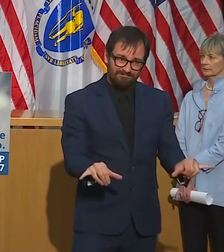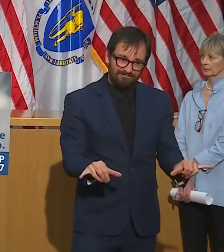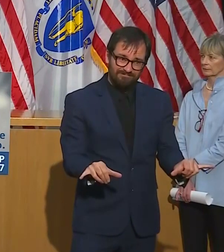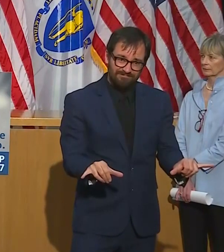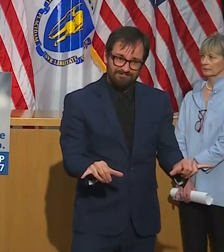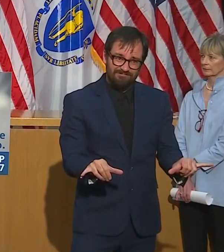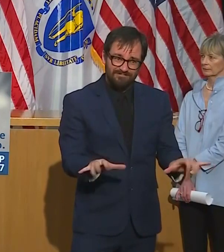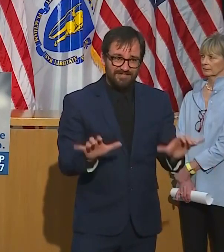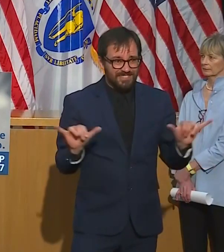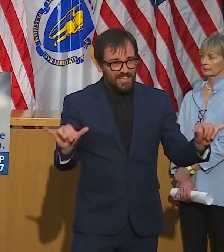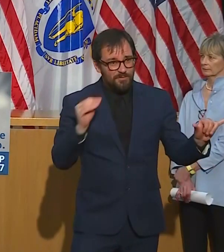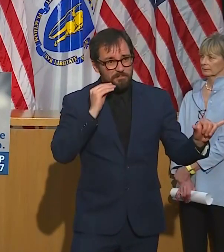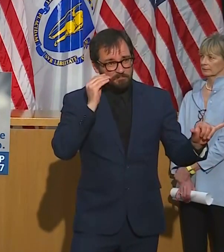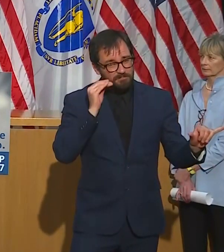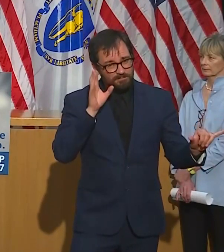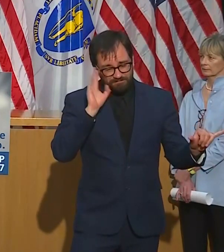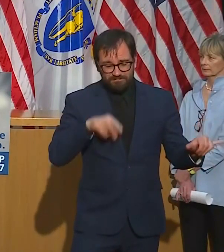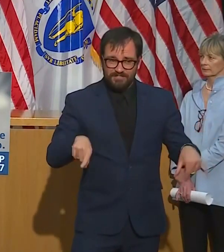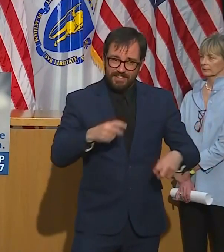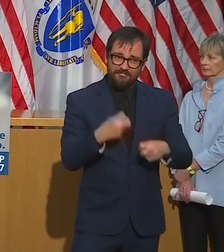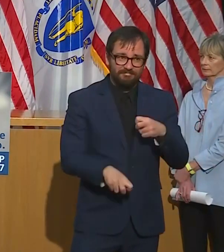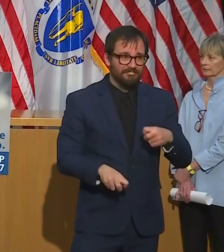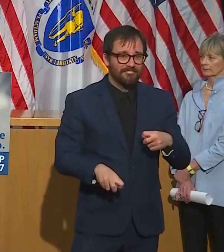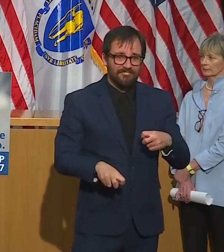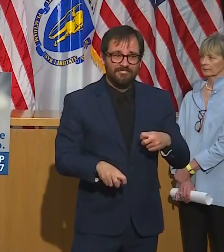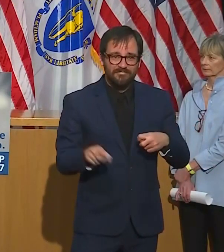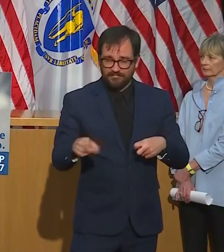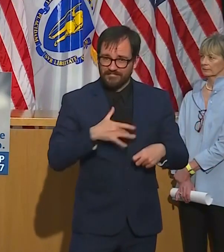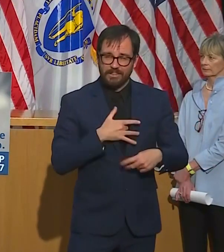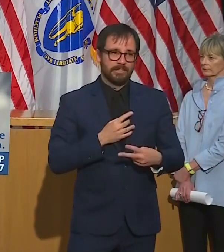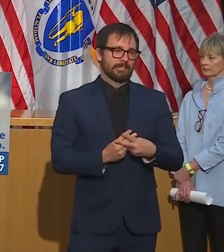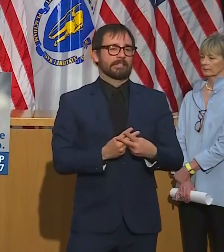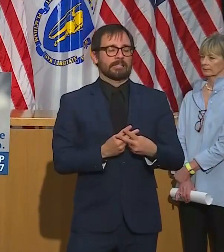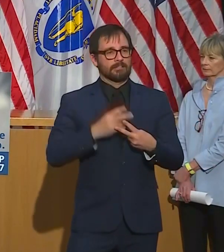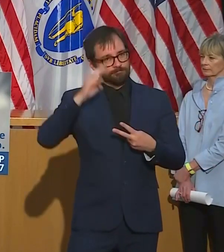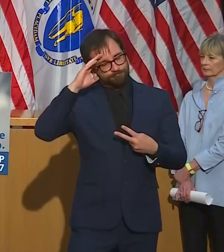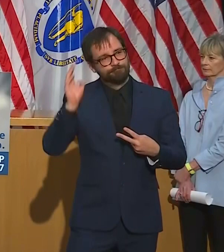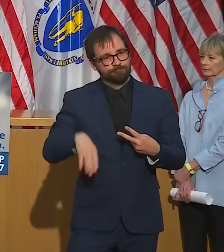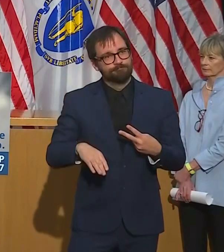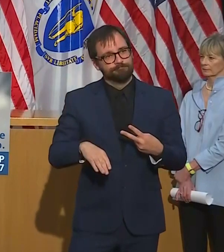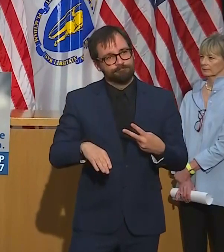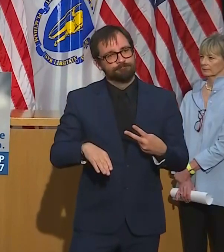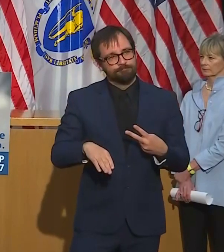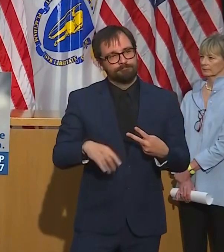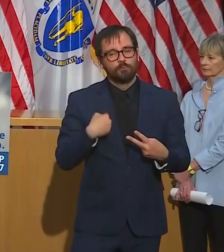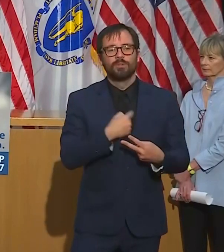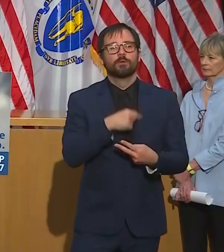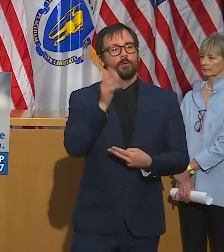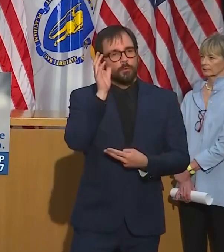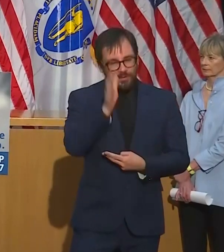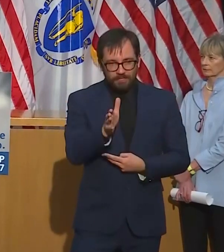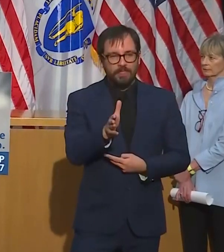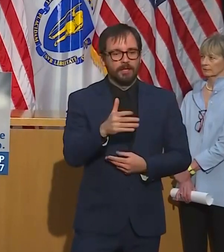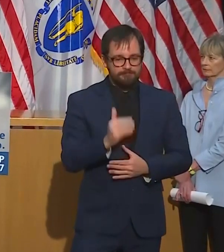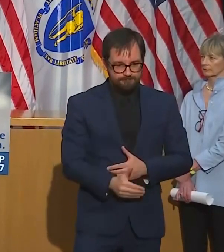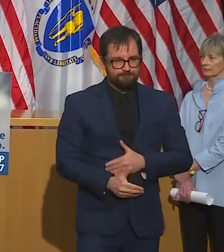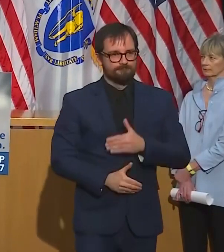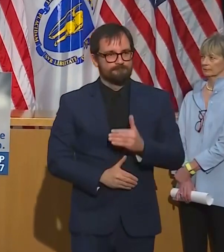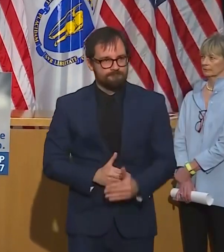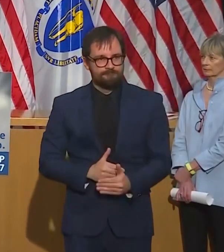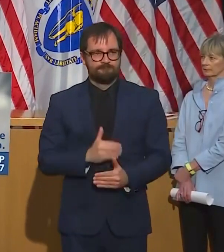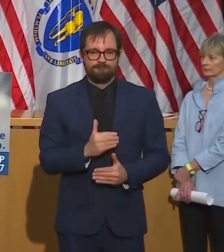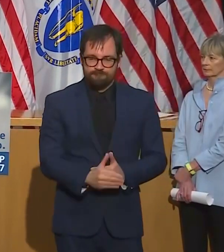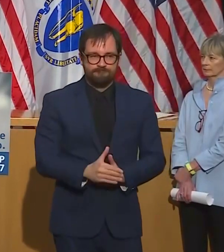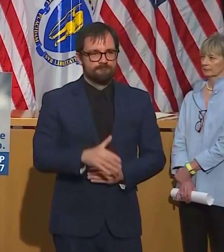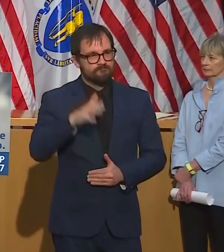we have people here who know how to play the game and will stick with it all the way through to the end. And I do want to say